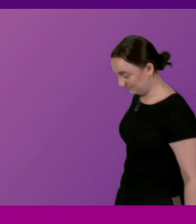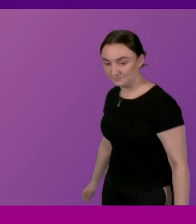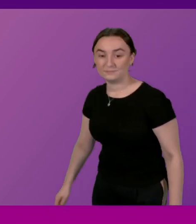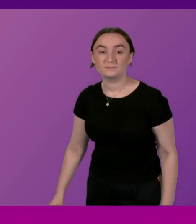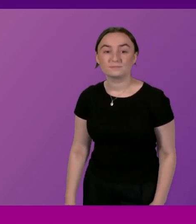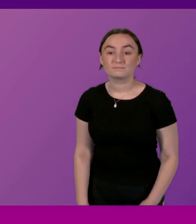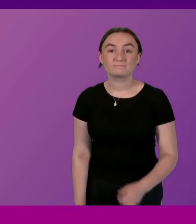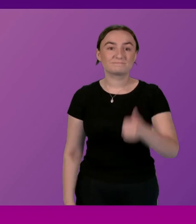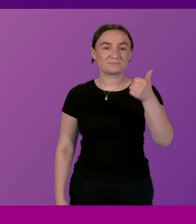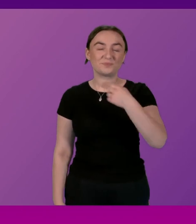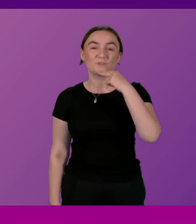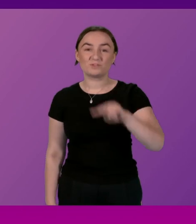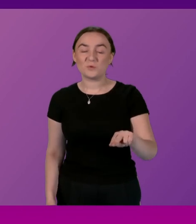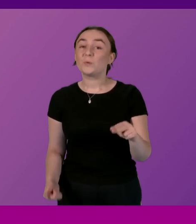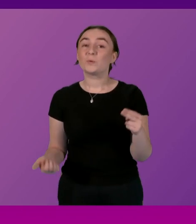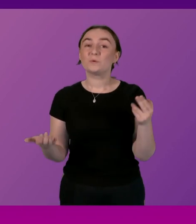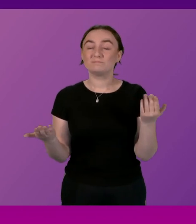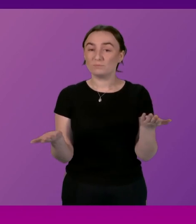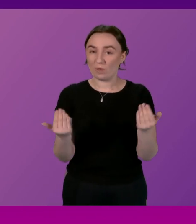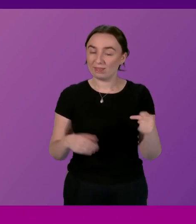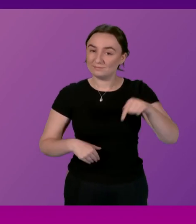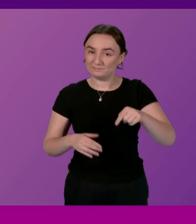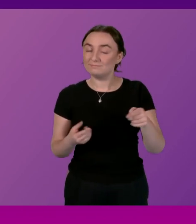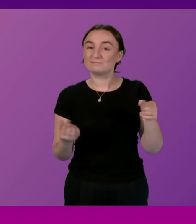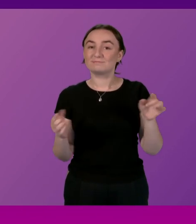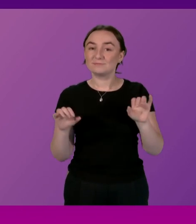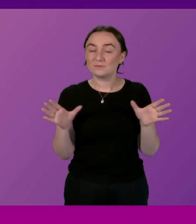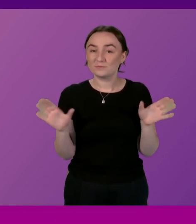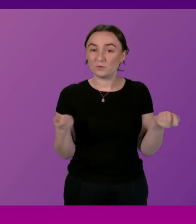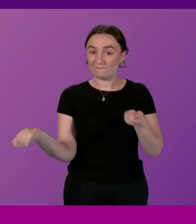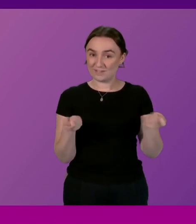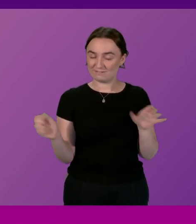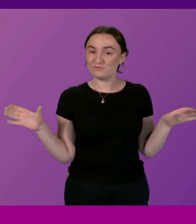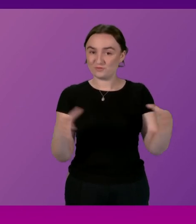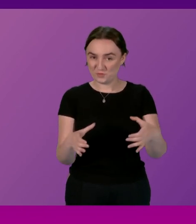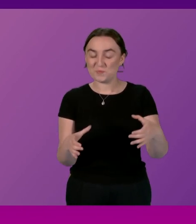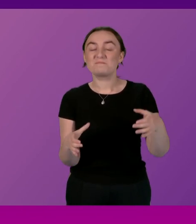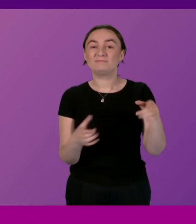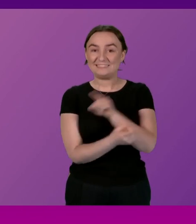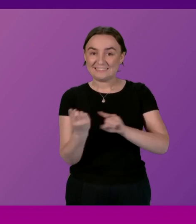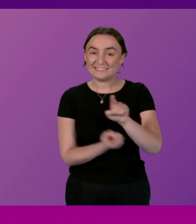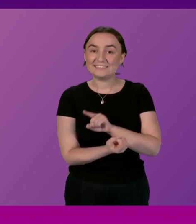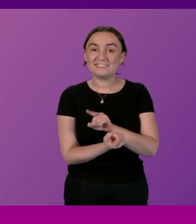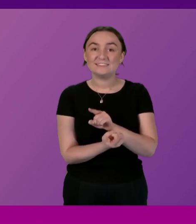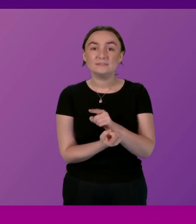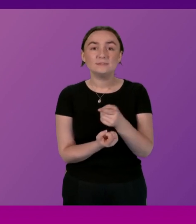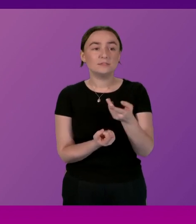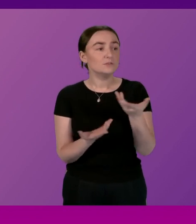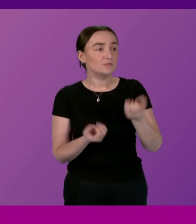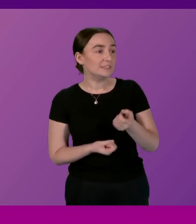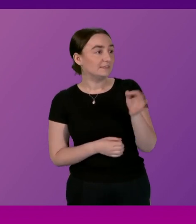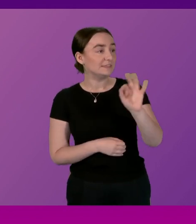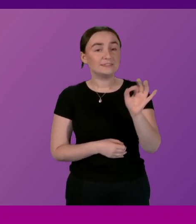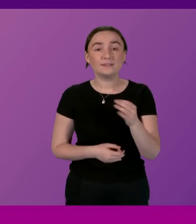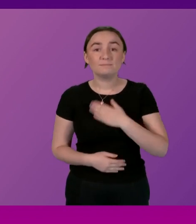Okay, good afternoon and welcome to this meeting of the conveners group. I've received no apologies.